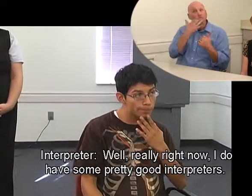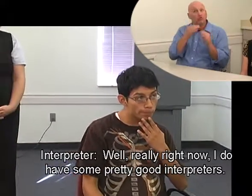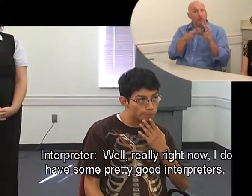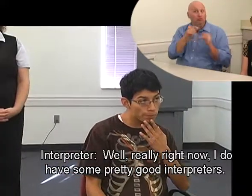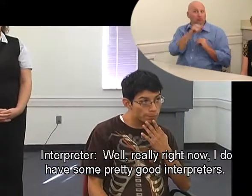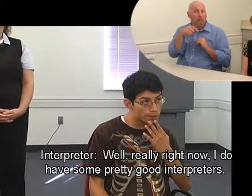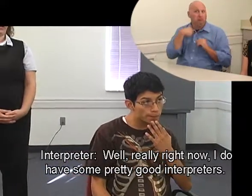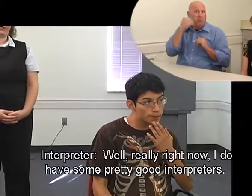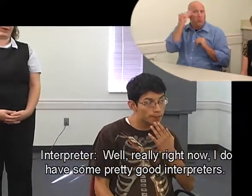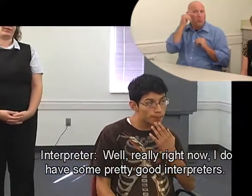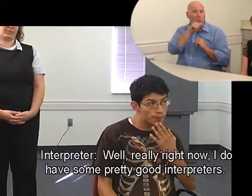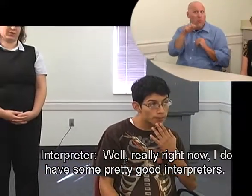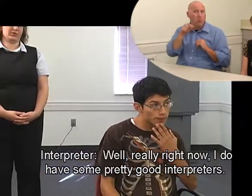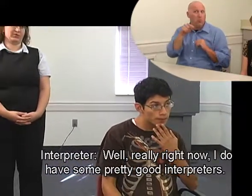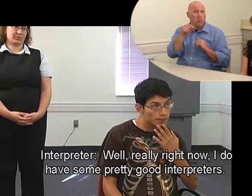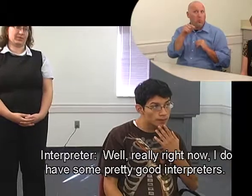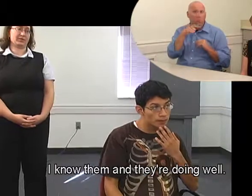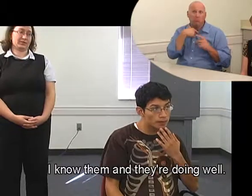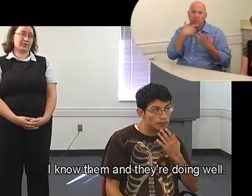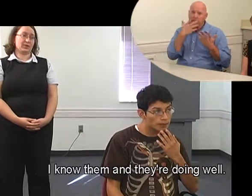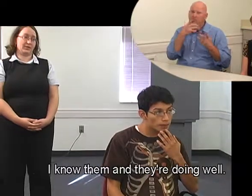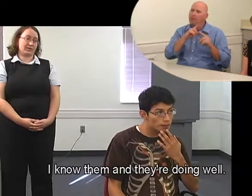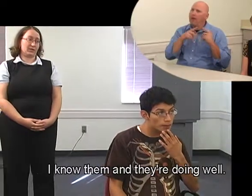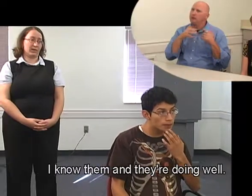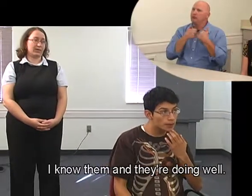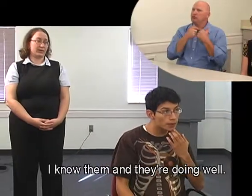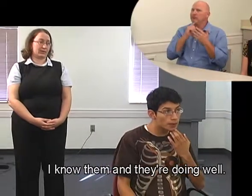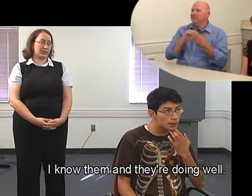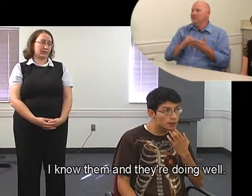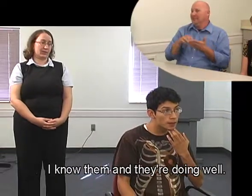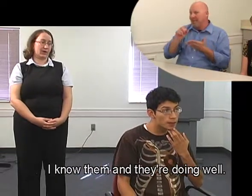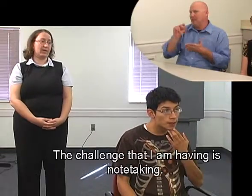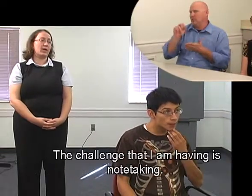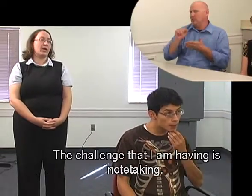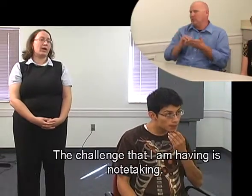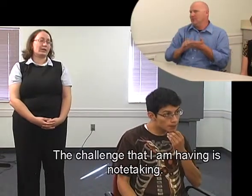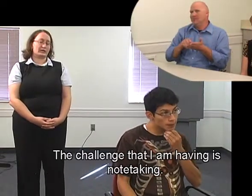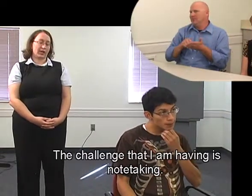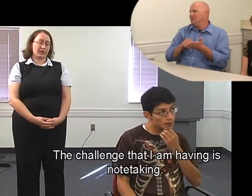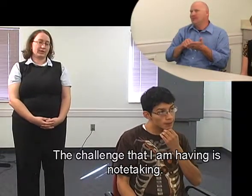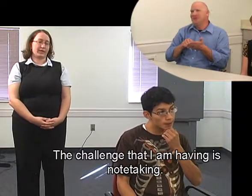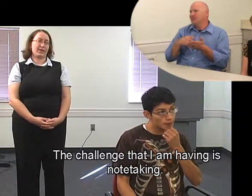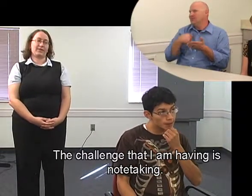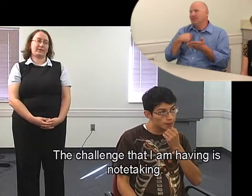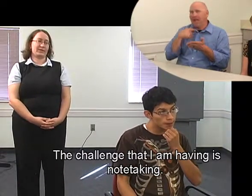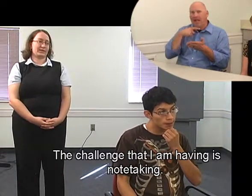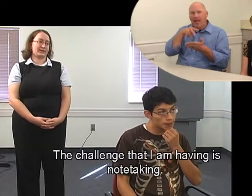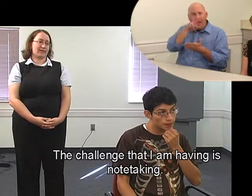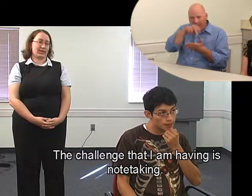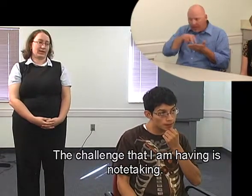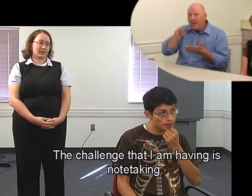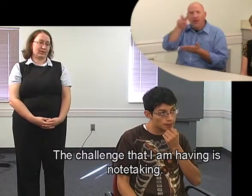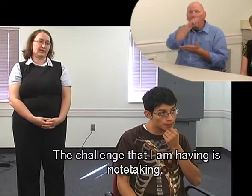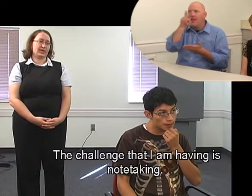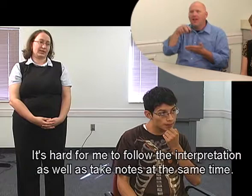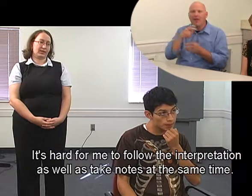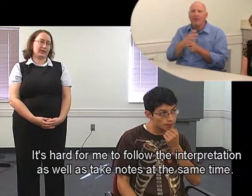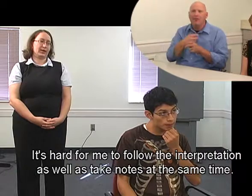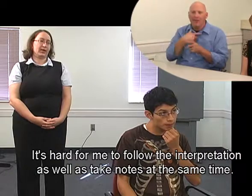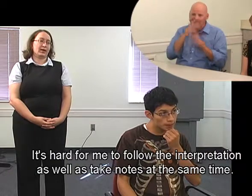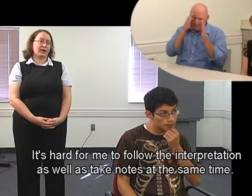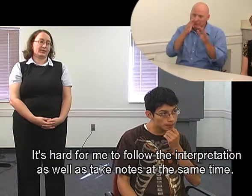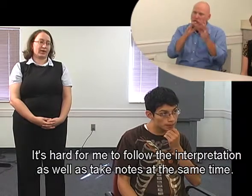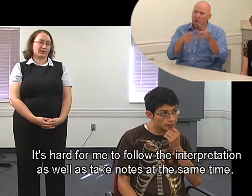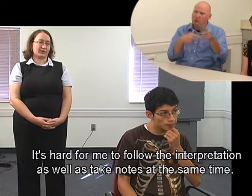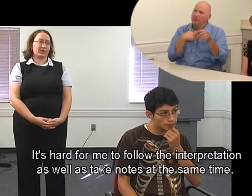Well, really right now, I do have some pretty good interpreters. I know them and they're doing well. The challenge that I am having is note taking.